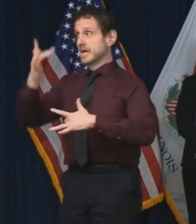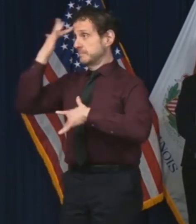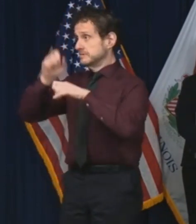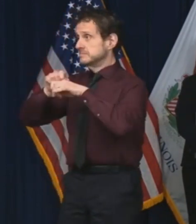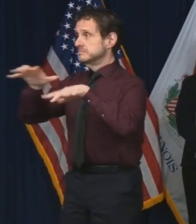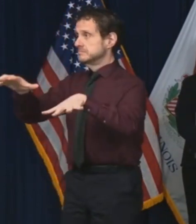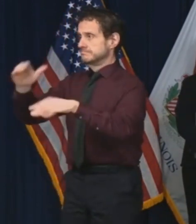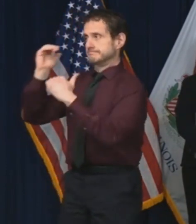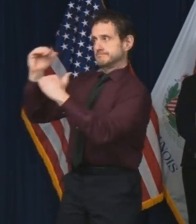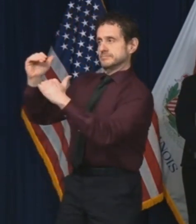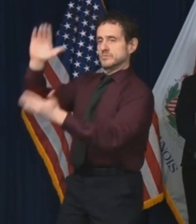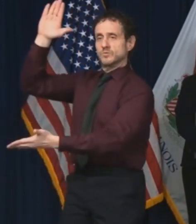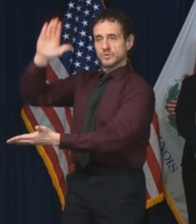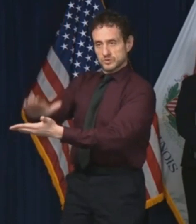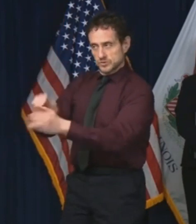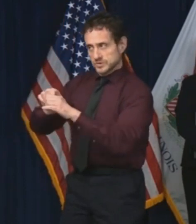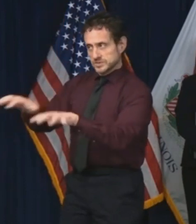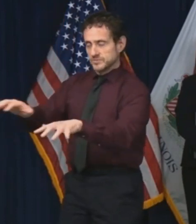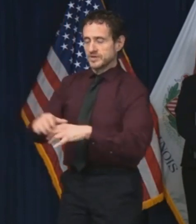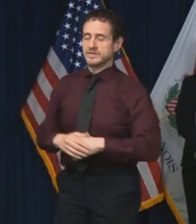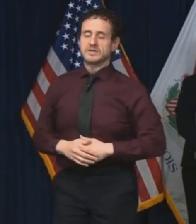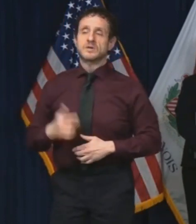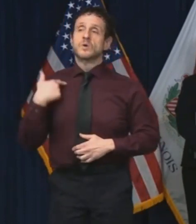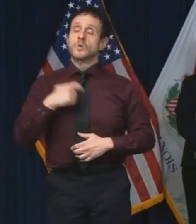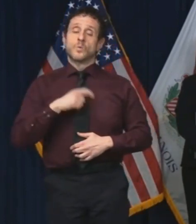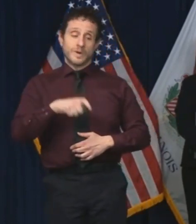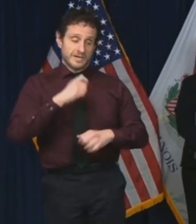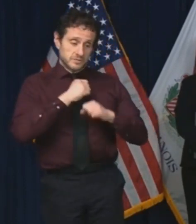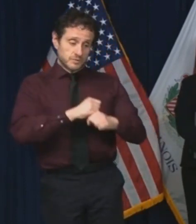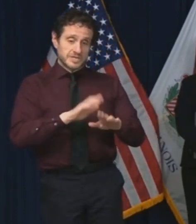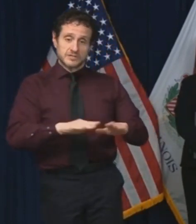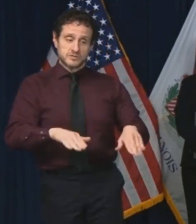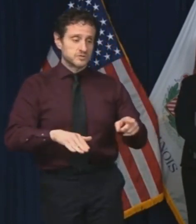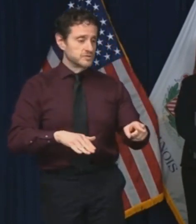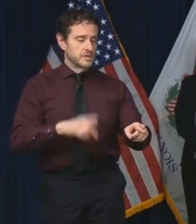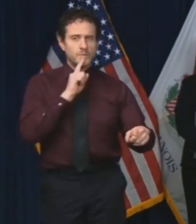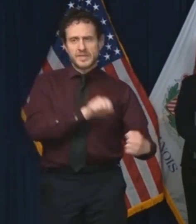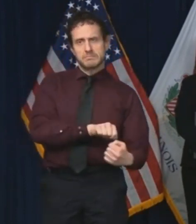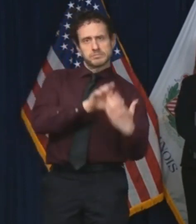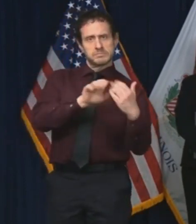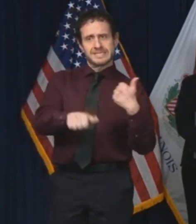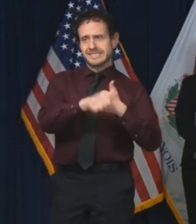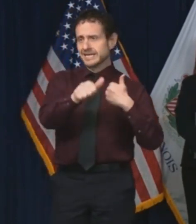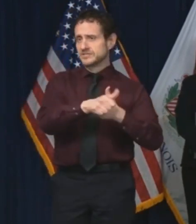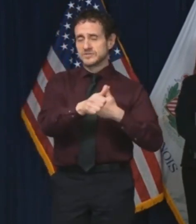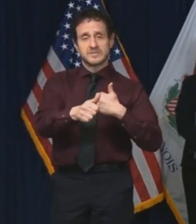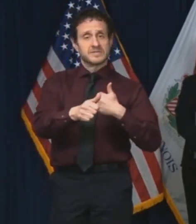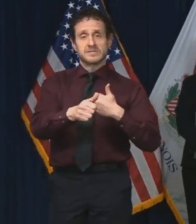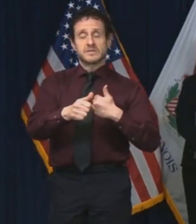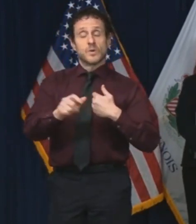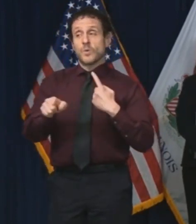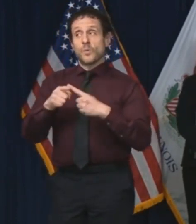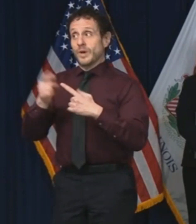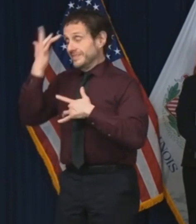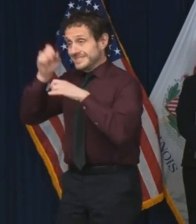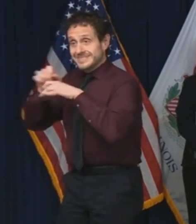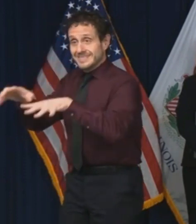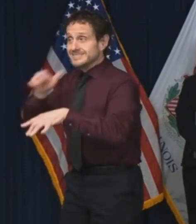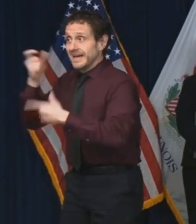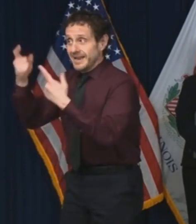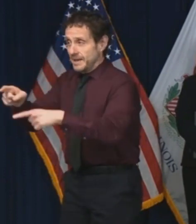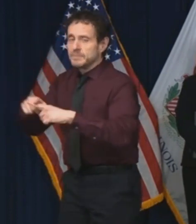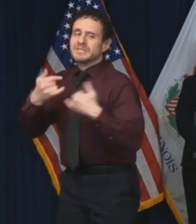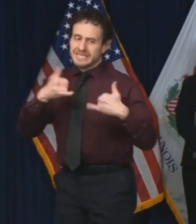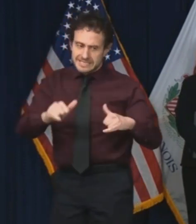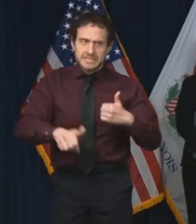With ever-present needs to protect our children from the dangers they face, even in the best of times, this work will not end.